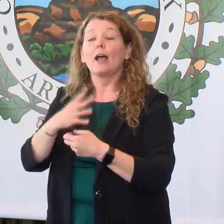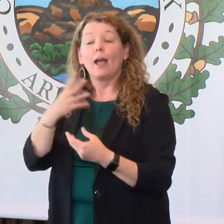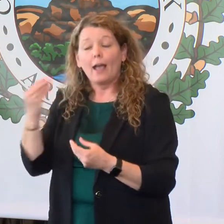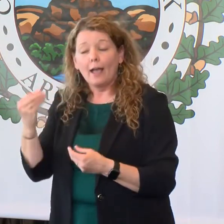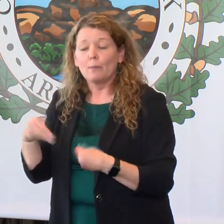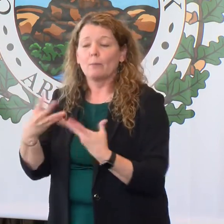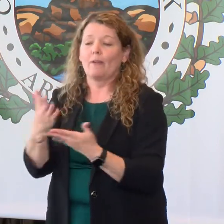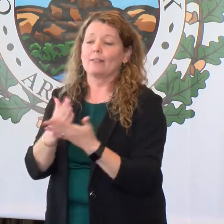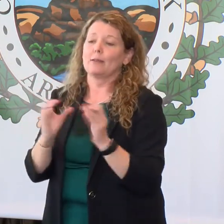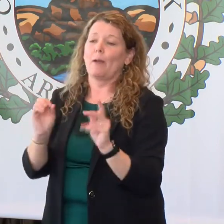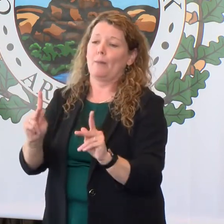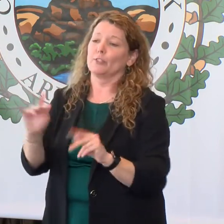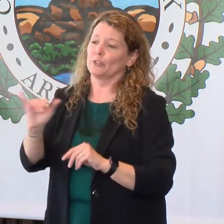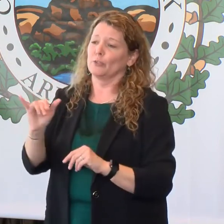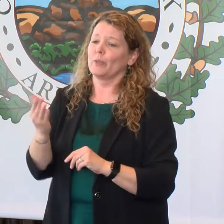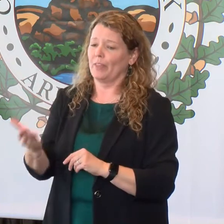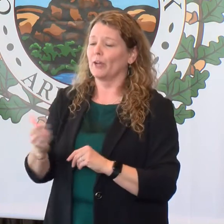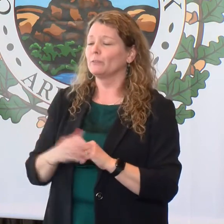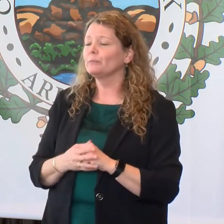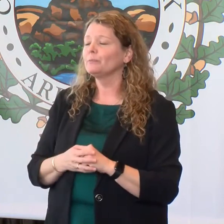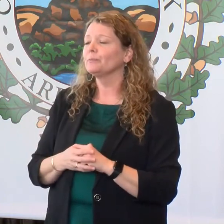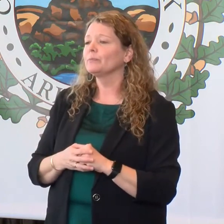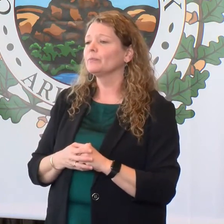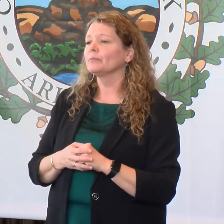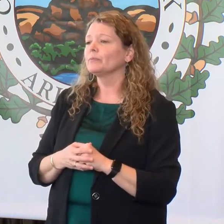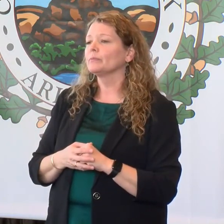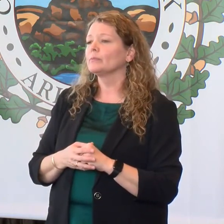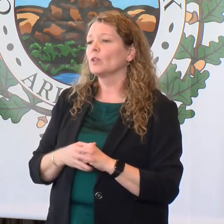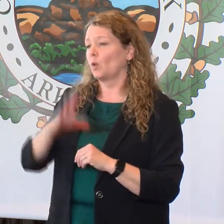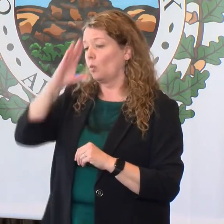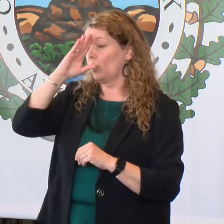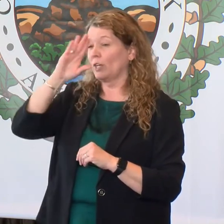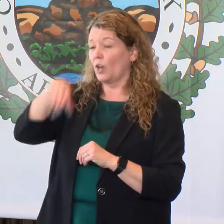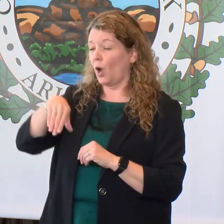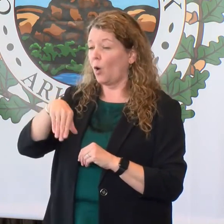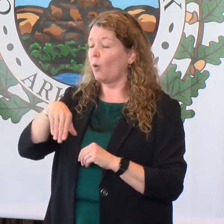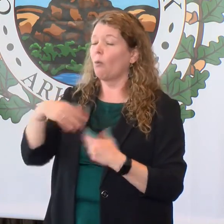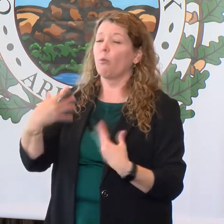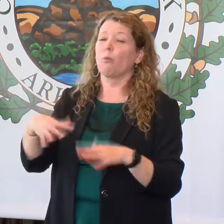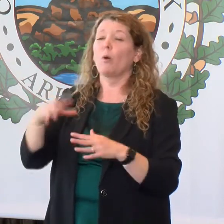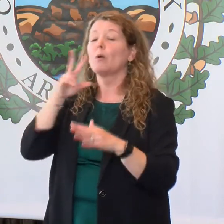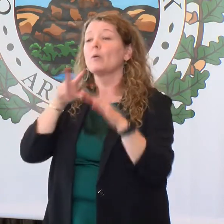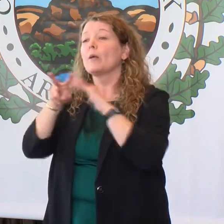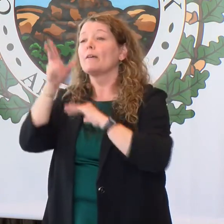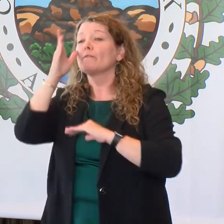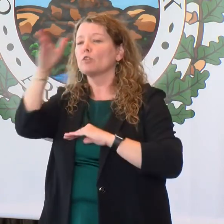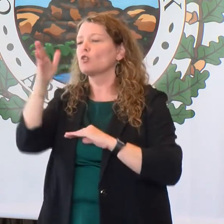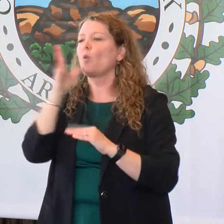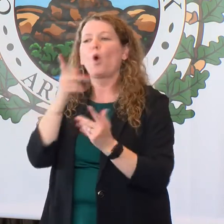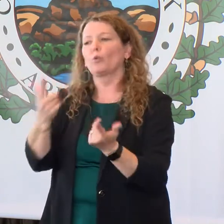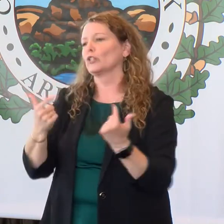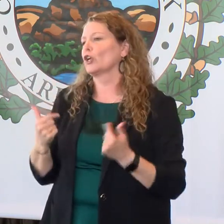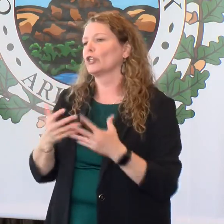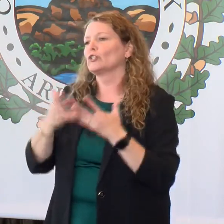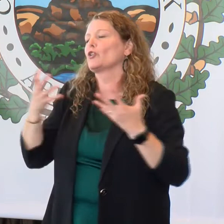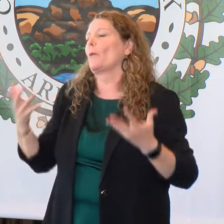there as well. And so we know that this will have payoff over the long haul. It's a proven